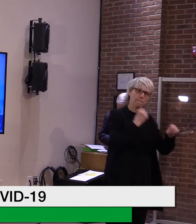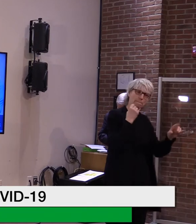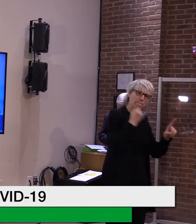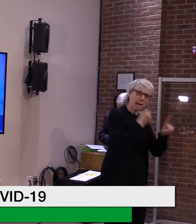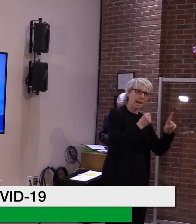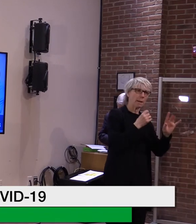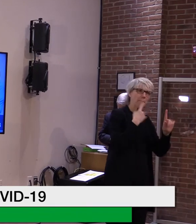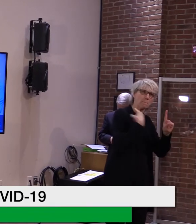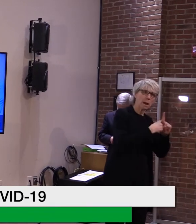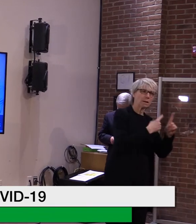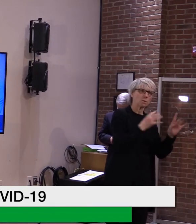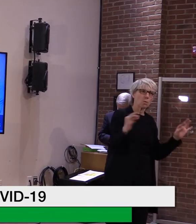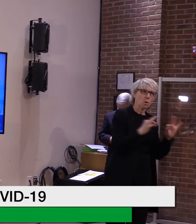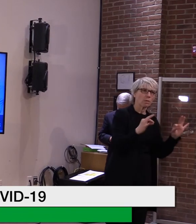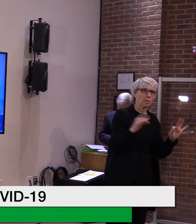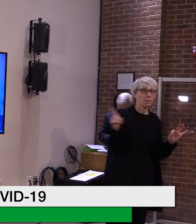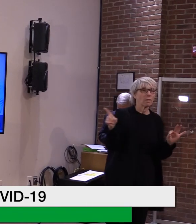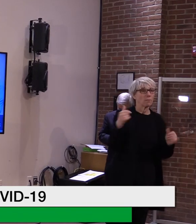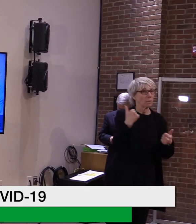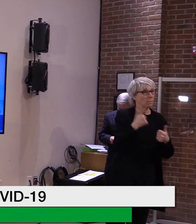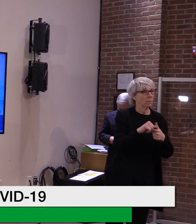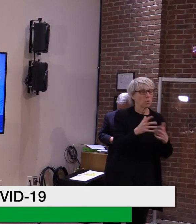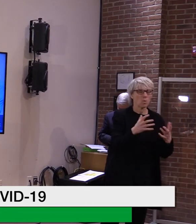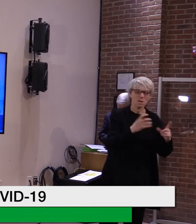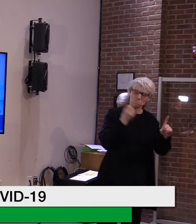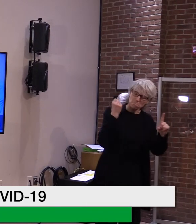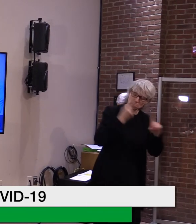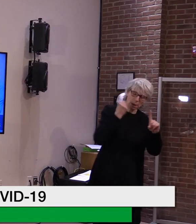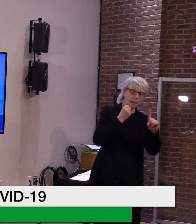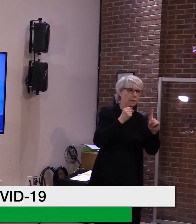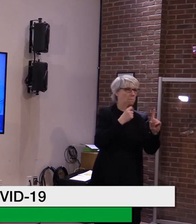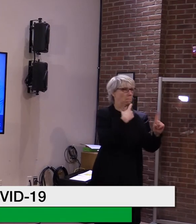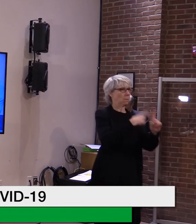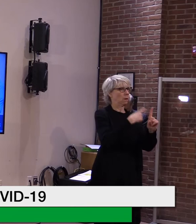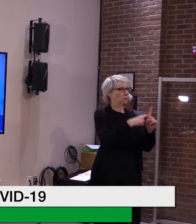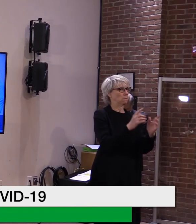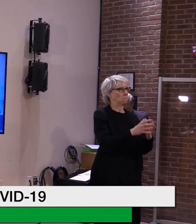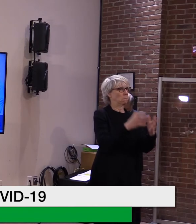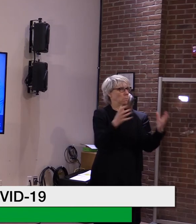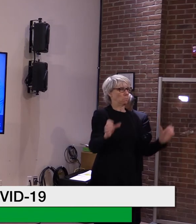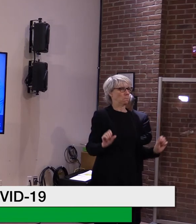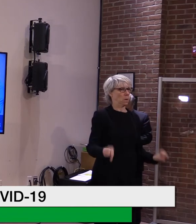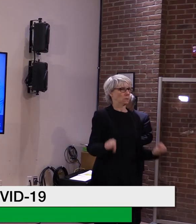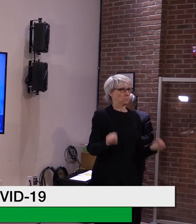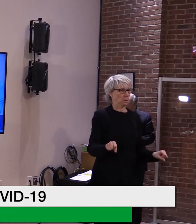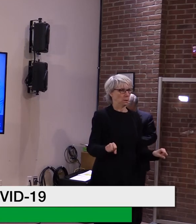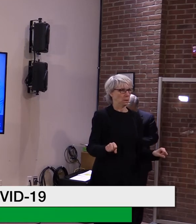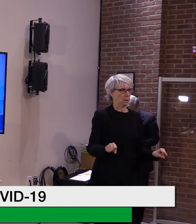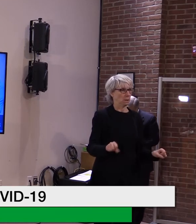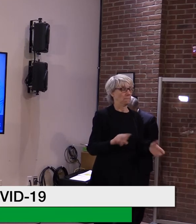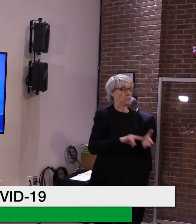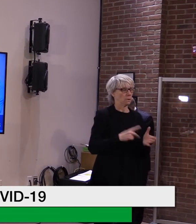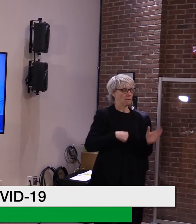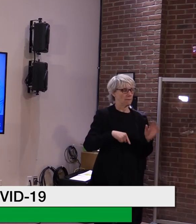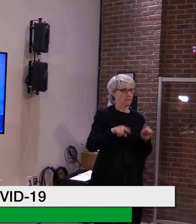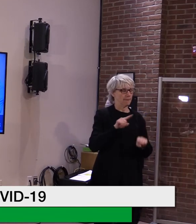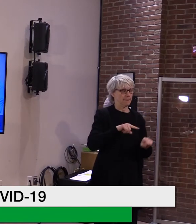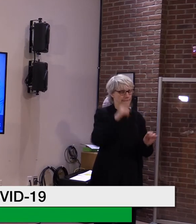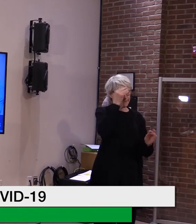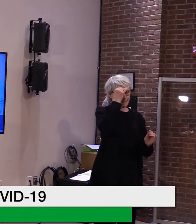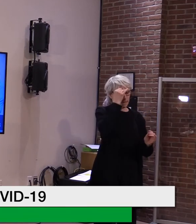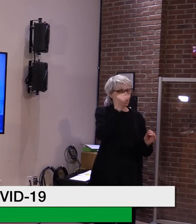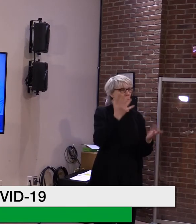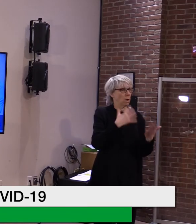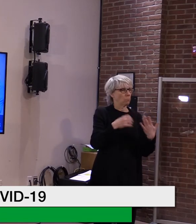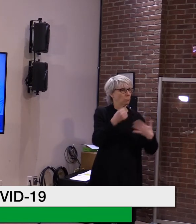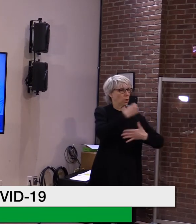we want to get the biggest bang for the buck and we want to make sure that we prioritize what our initiatives are. I think you can look back to our